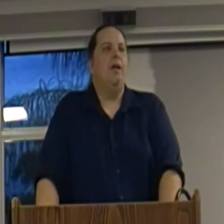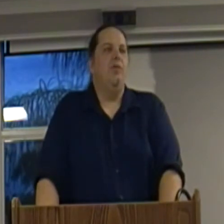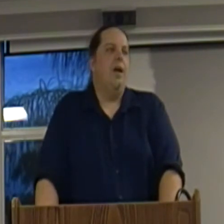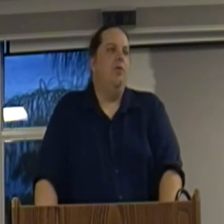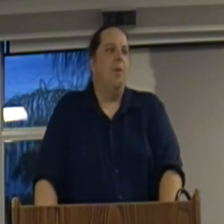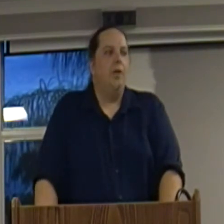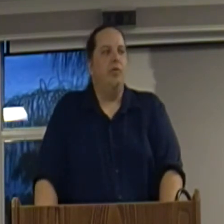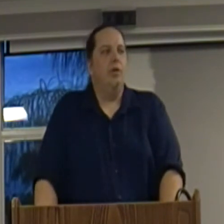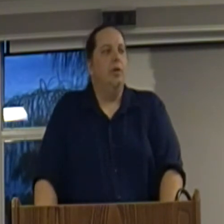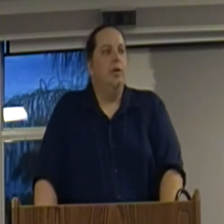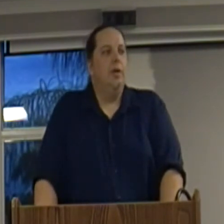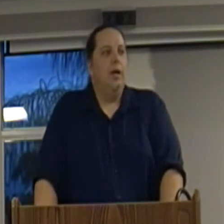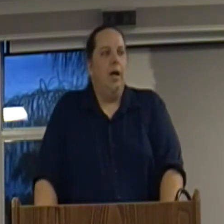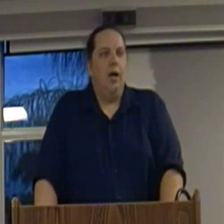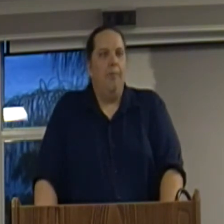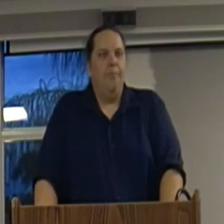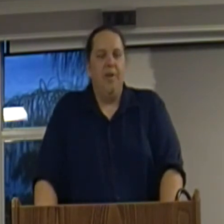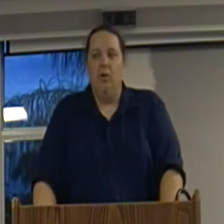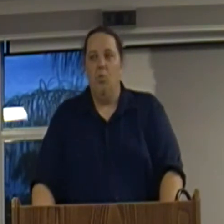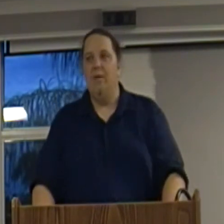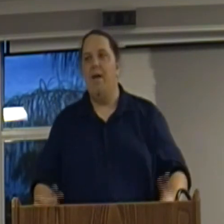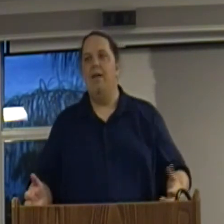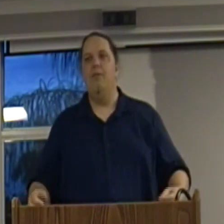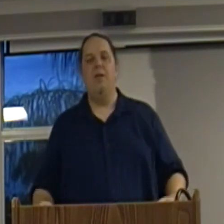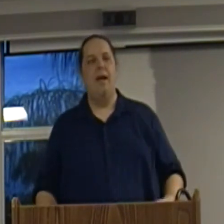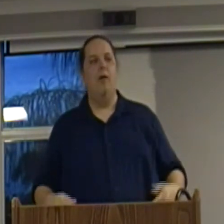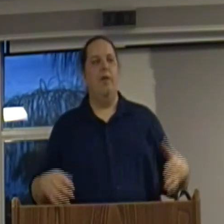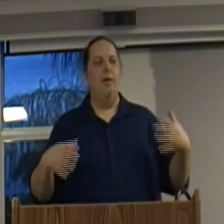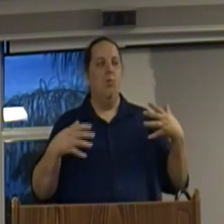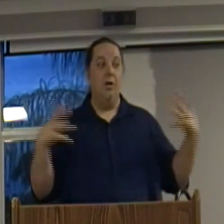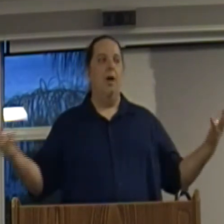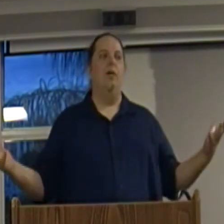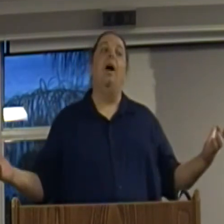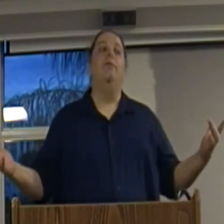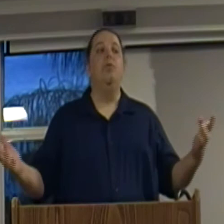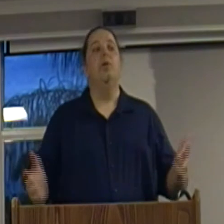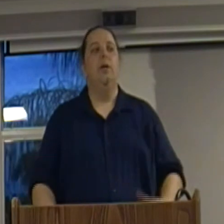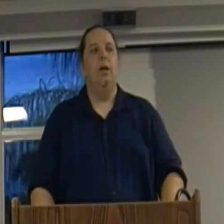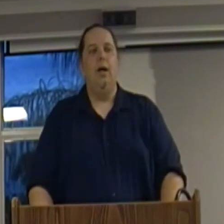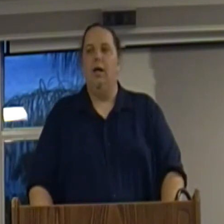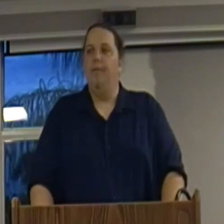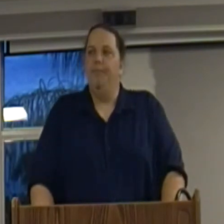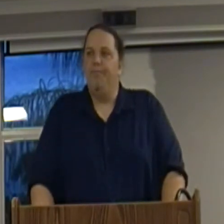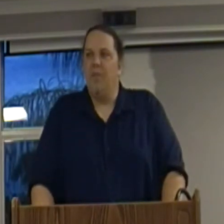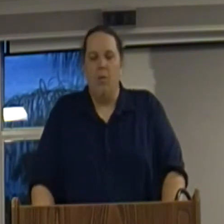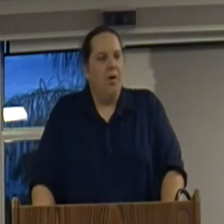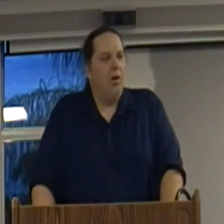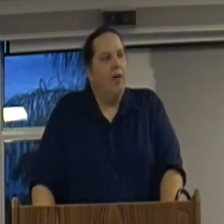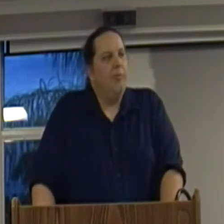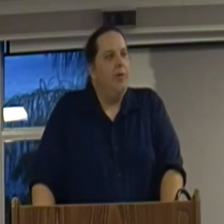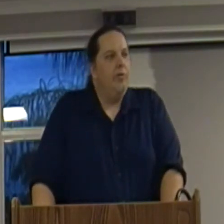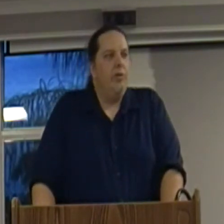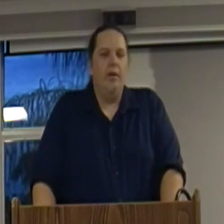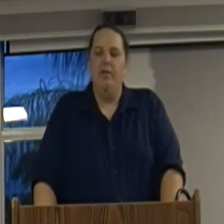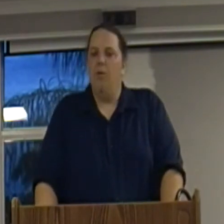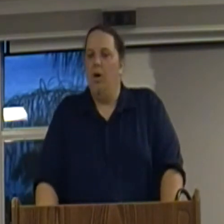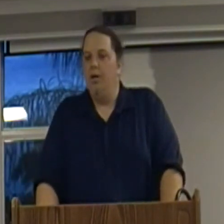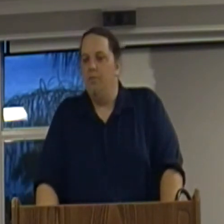Frankenstein's monster. Um, you know, we made them and now they run our lives. Um, they run our governments, they run,